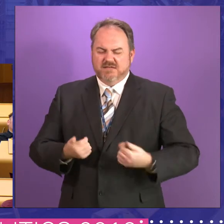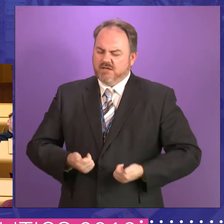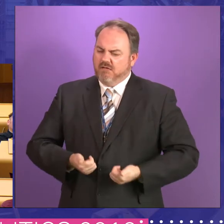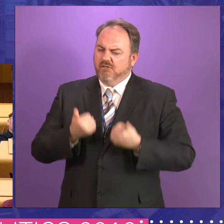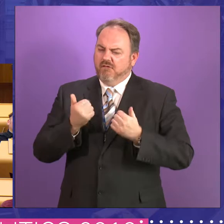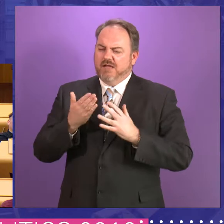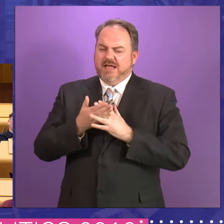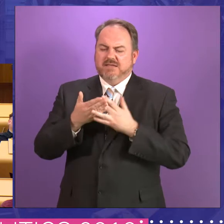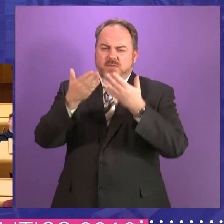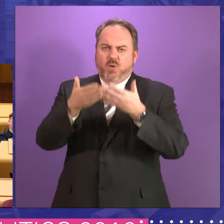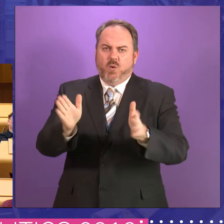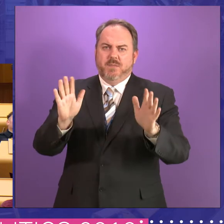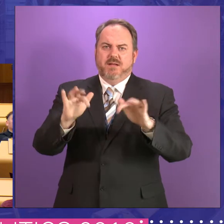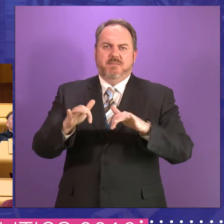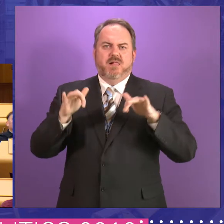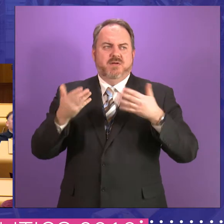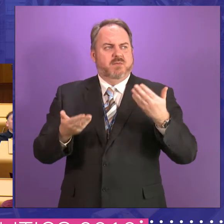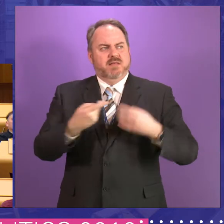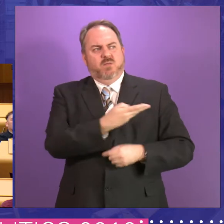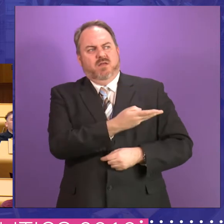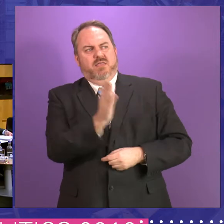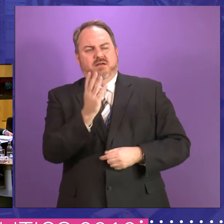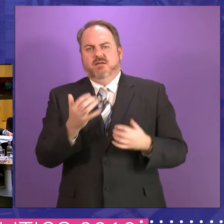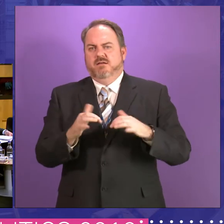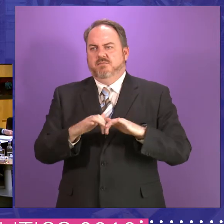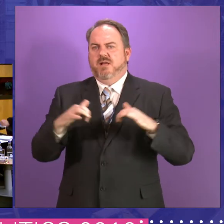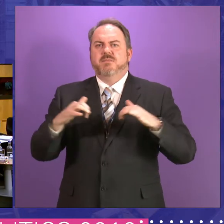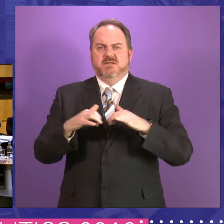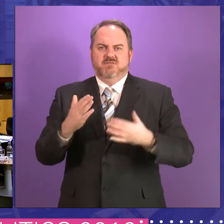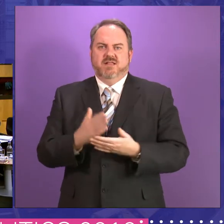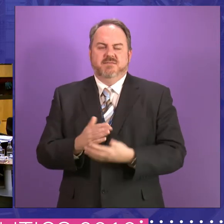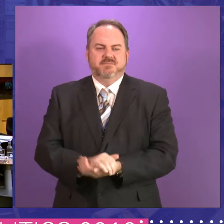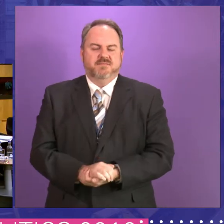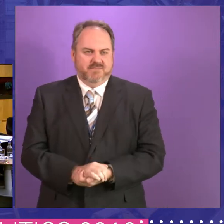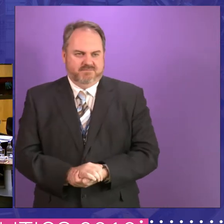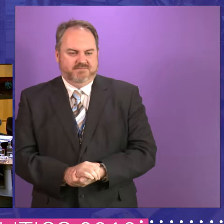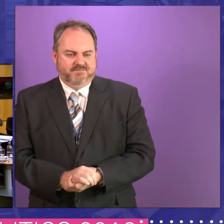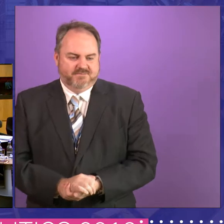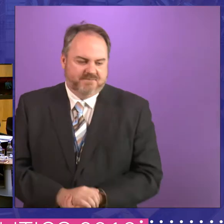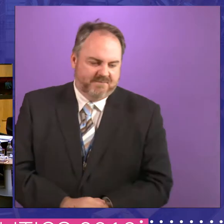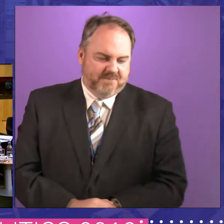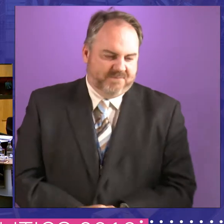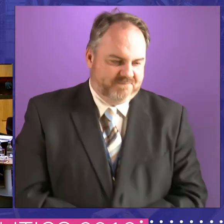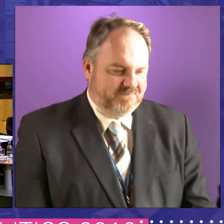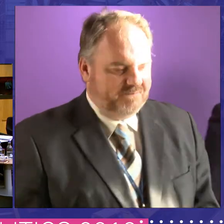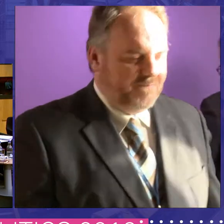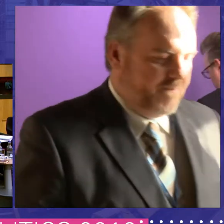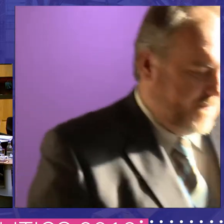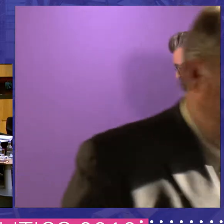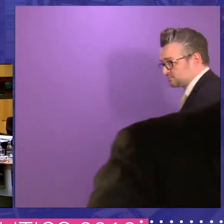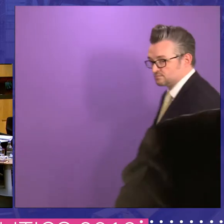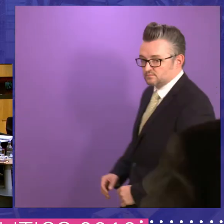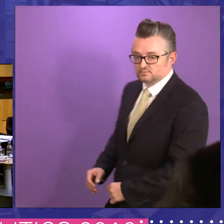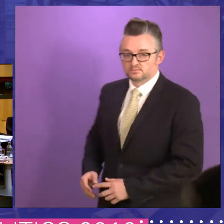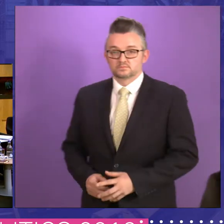accessible parliaments you will find and I think that's hugely to its credit. Right. Well, thank you guys for these opening remarks. Now that phone going